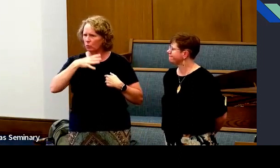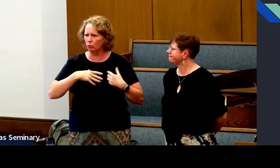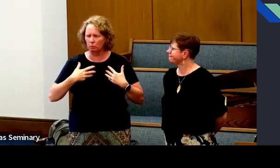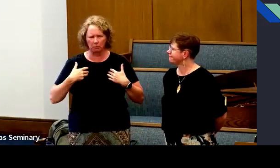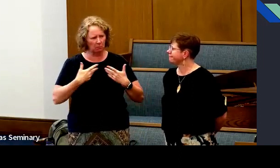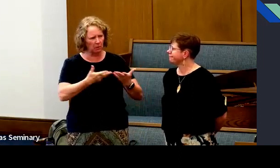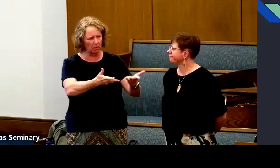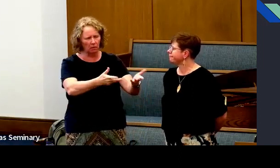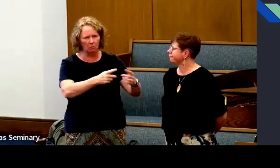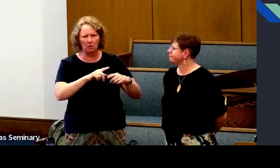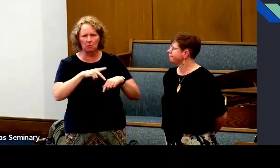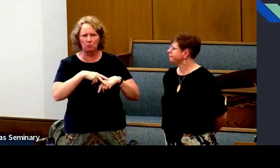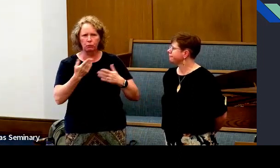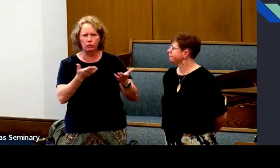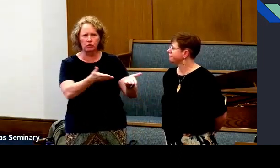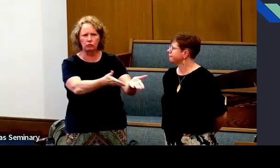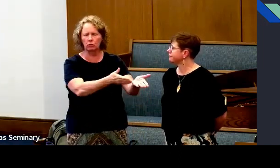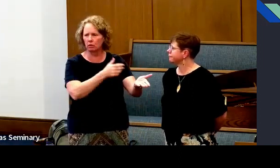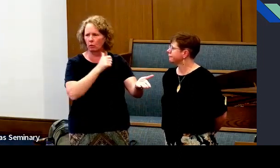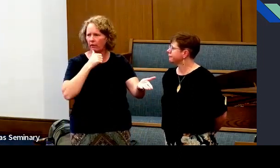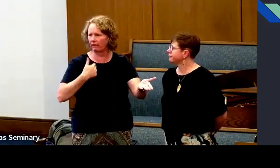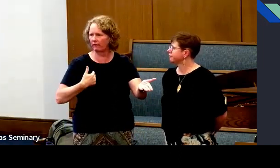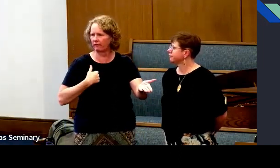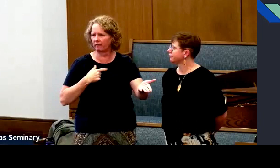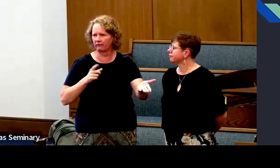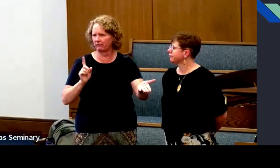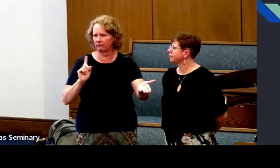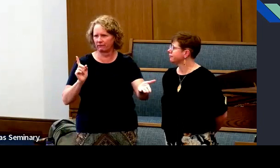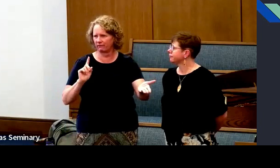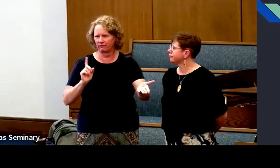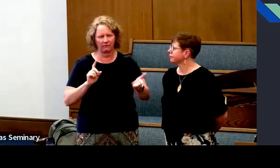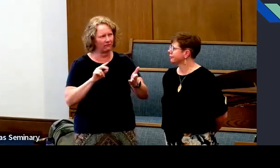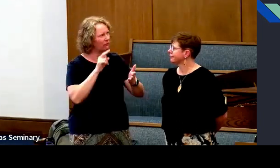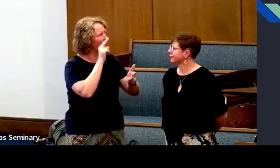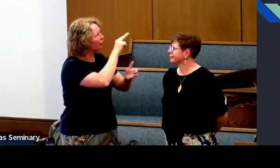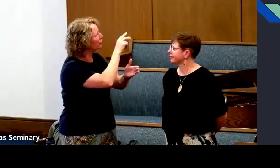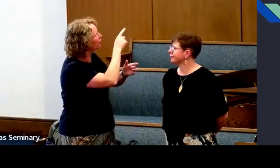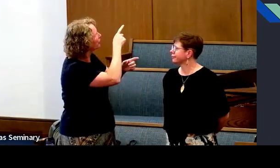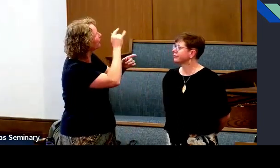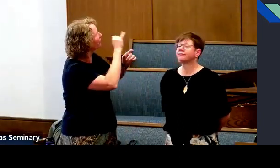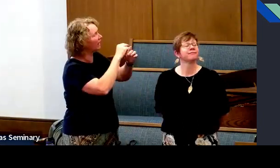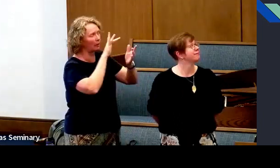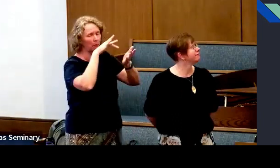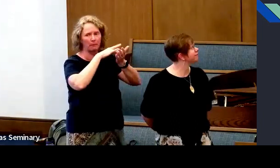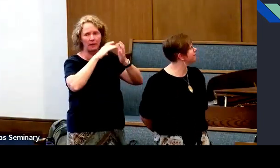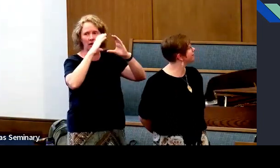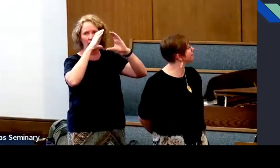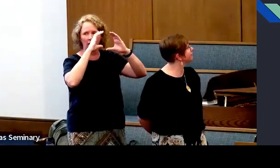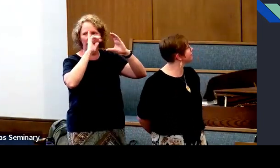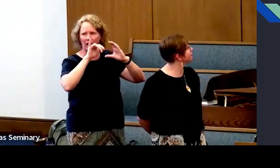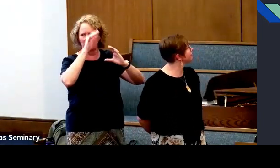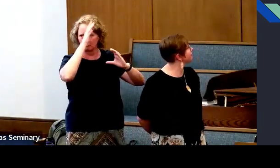women, are, are left out. And you have women who are like, Hey, where's my priesthood?